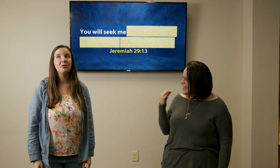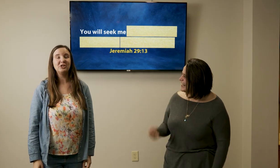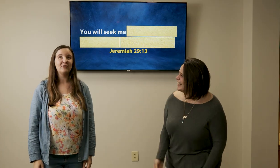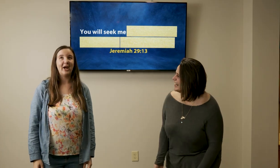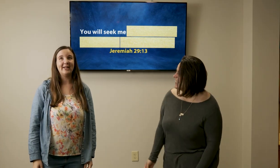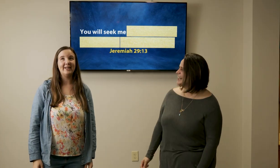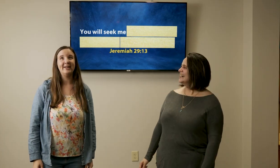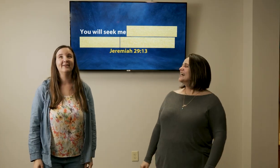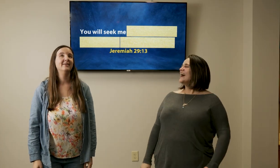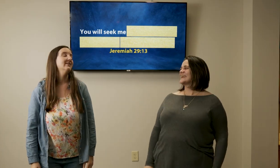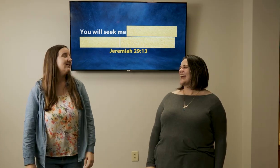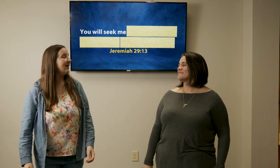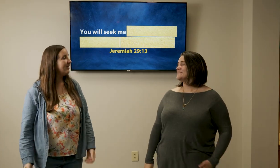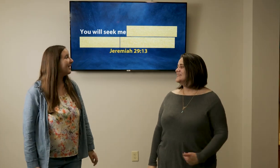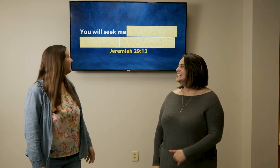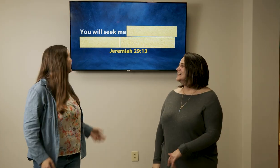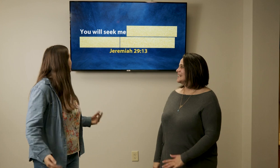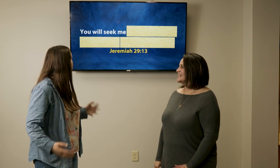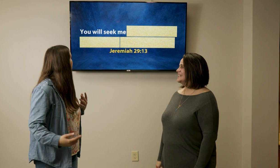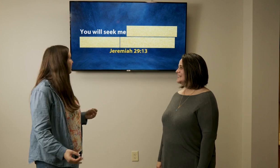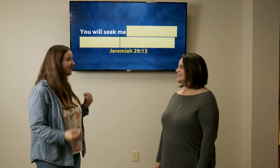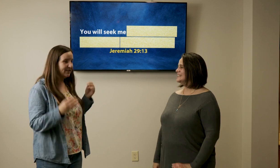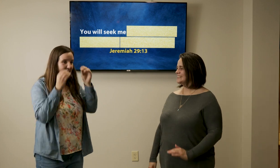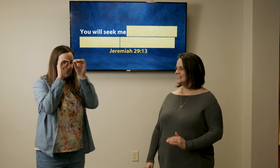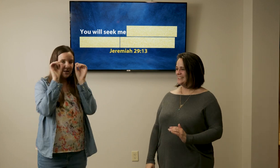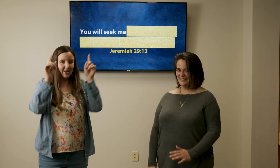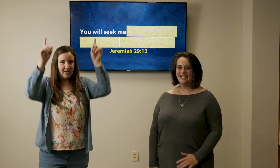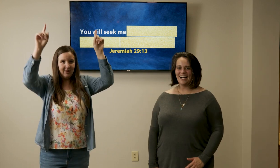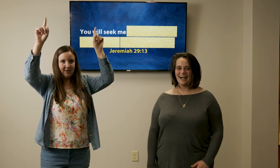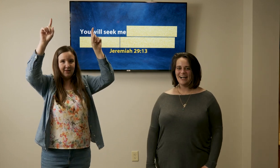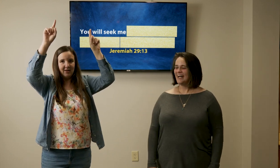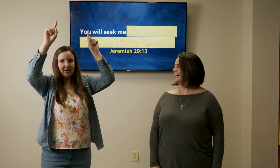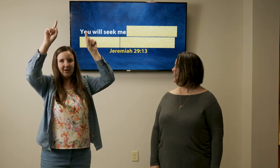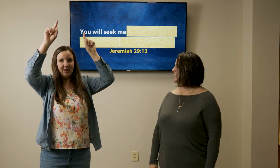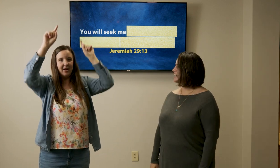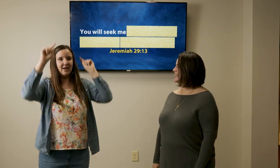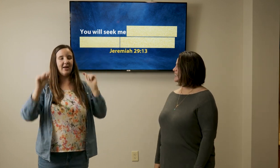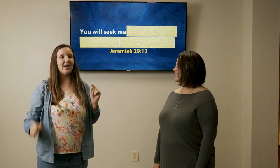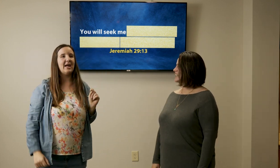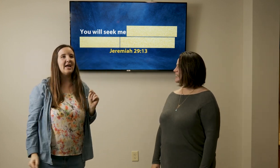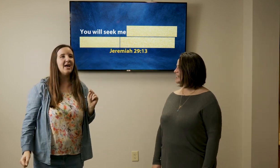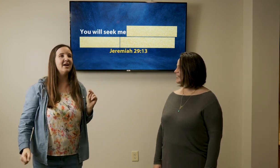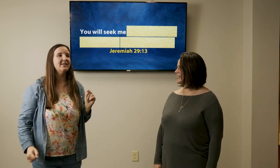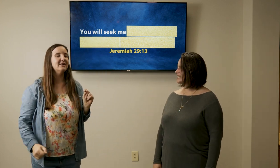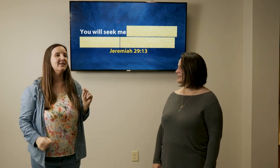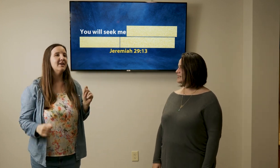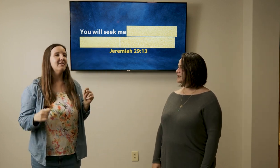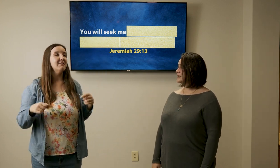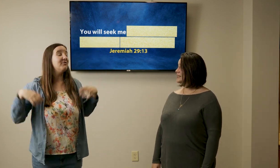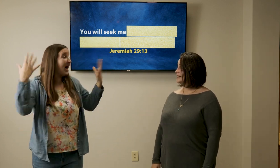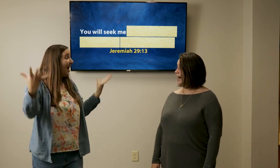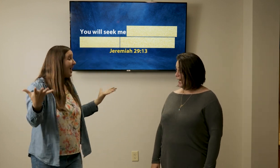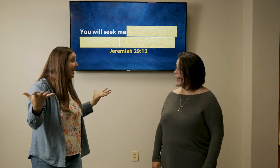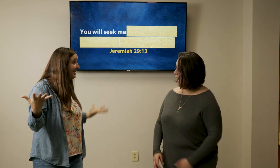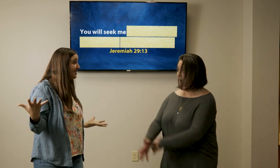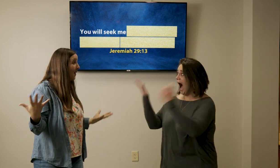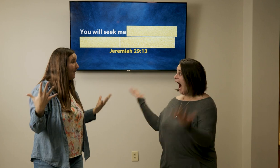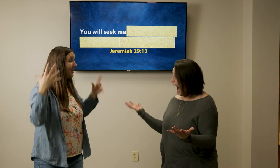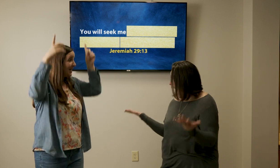winter violin okay all right all right you will seek me uh-huh and find me